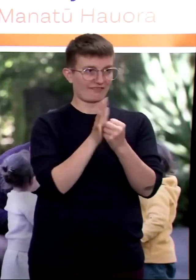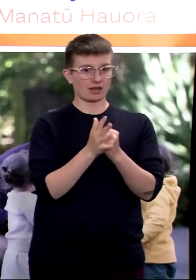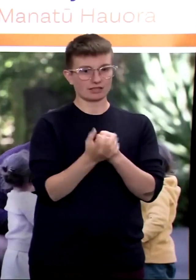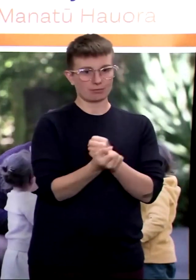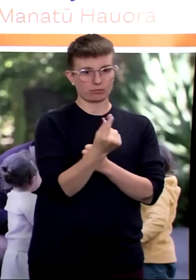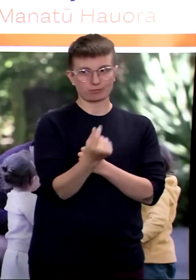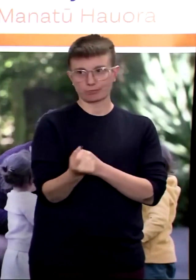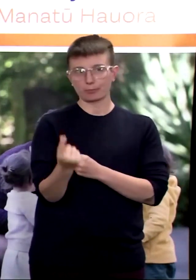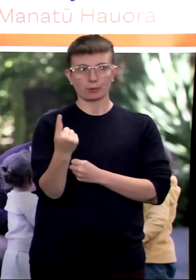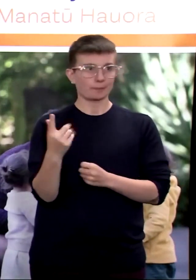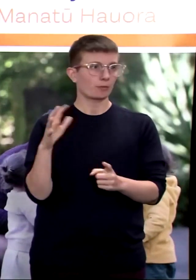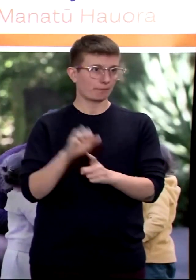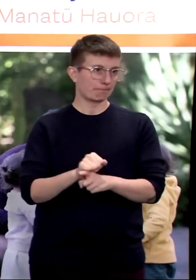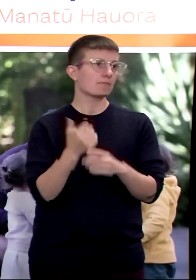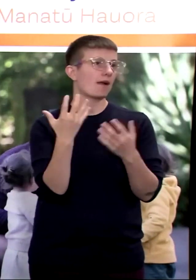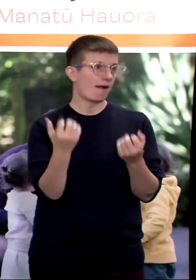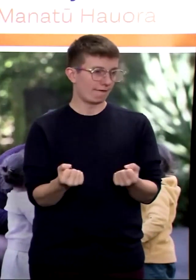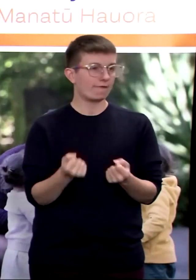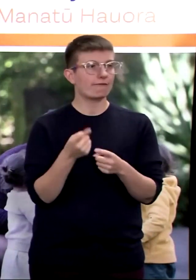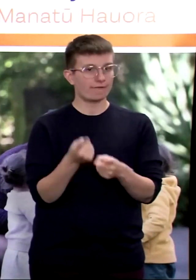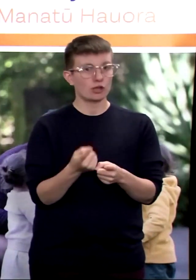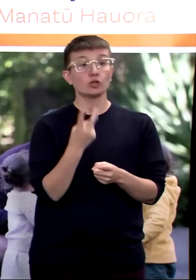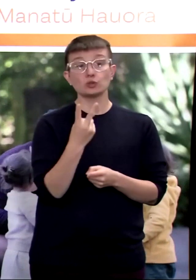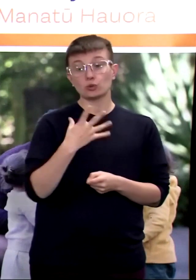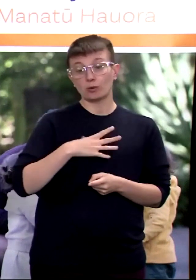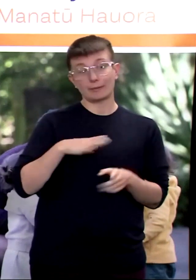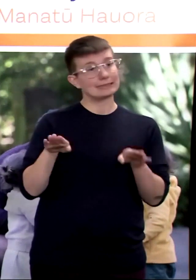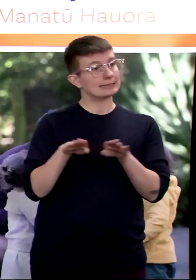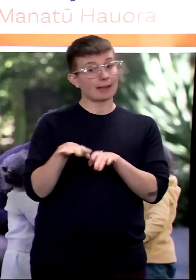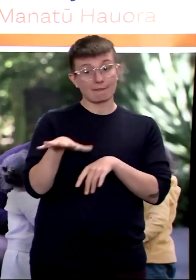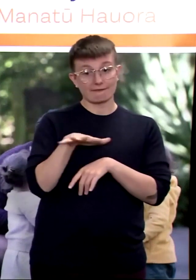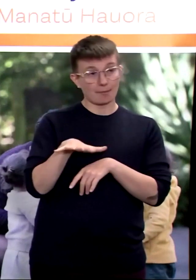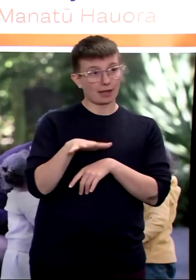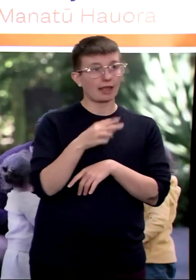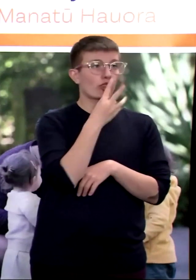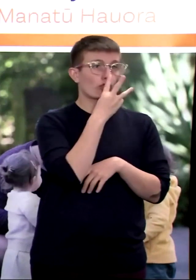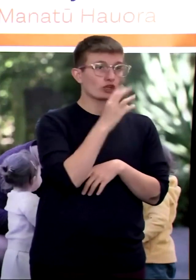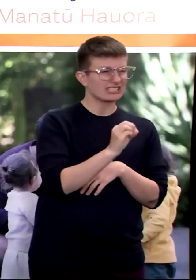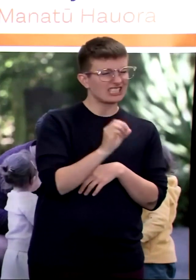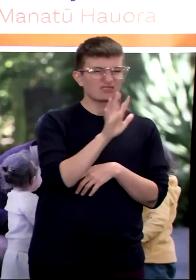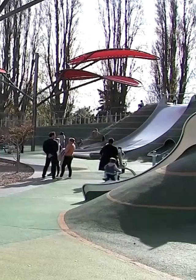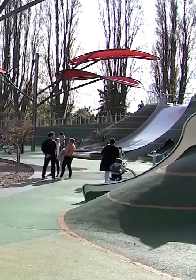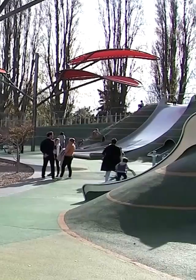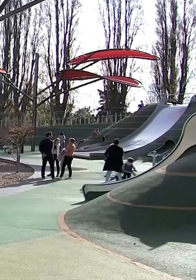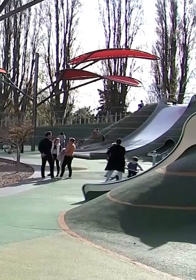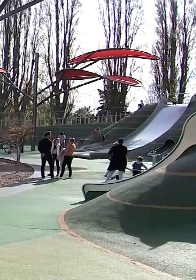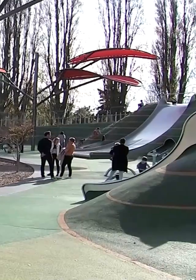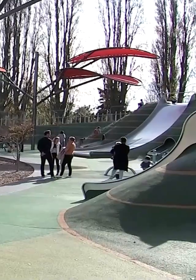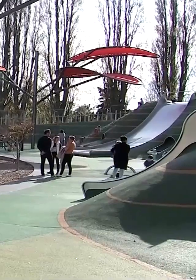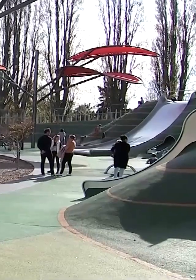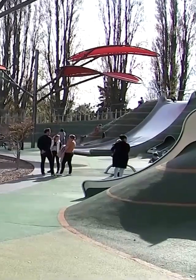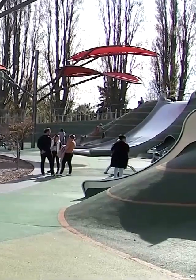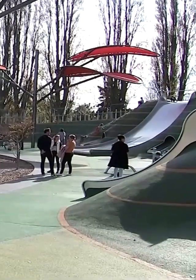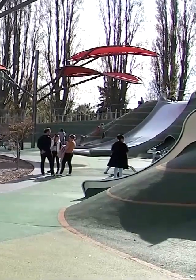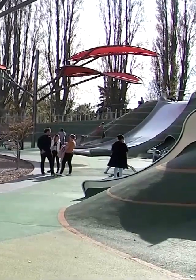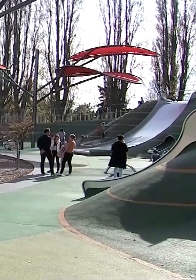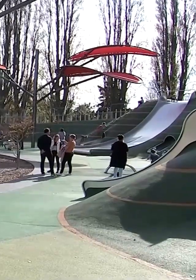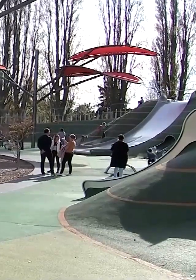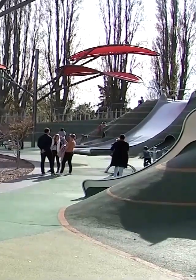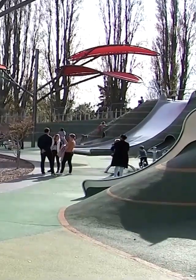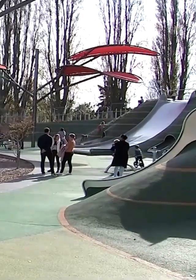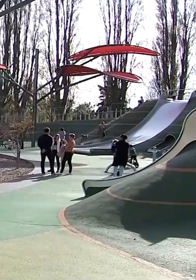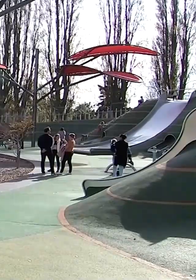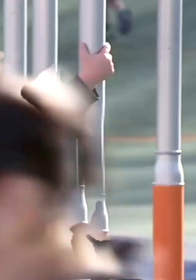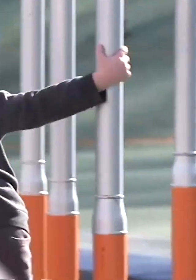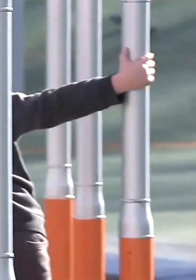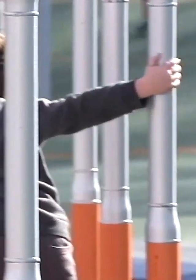and 40s who'd visited a dying parent in Wellington. They are both now self-isolating. It now takes the total number of